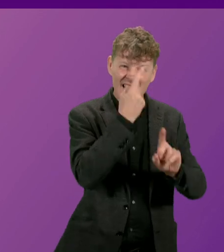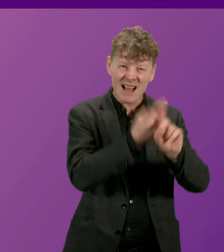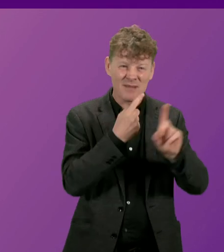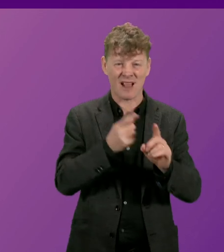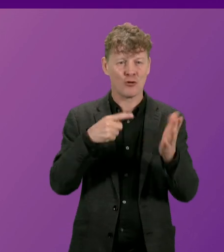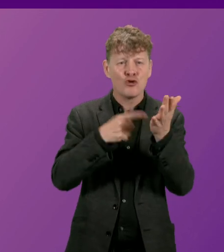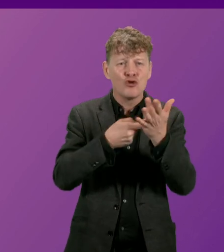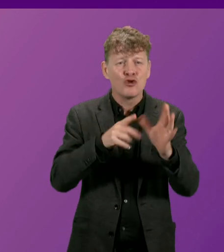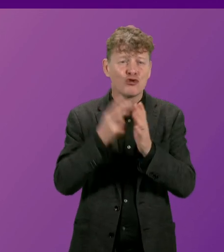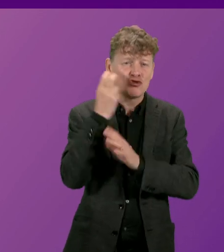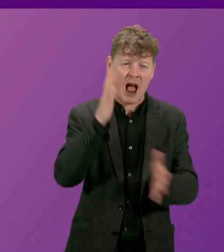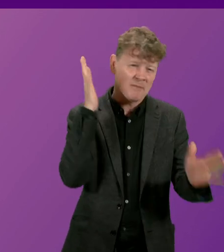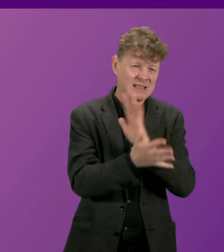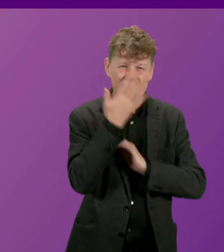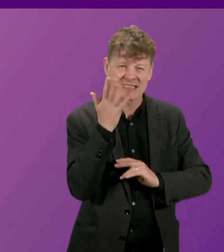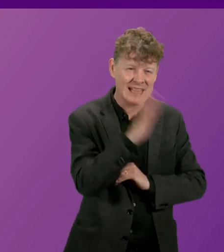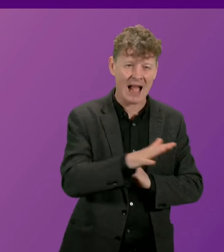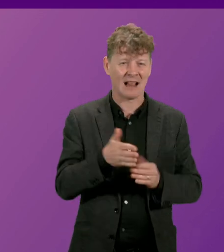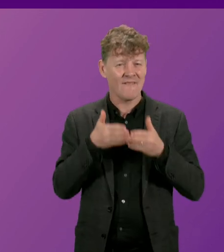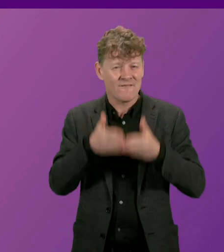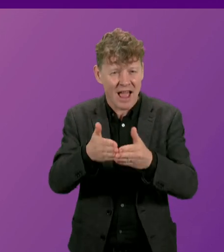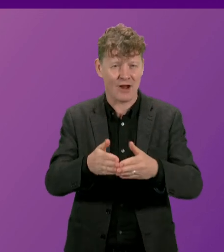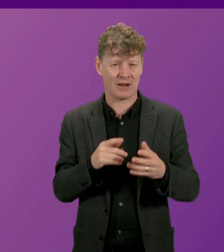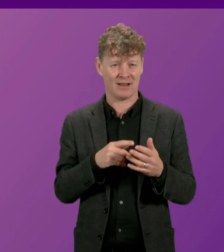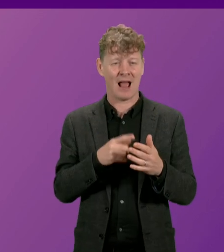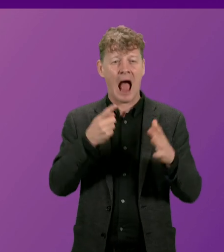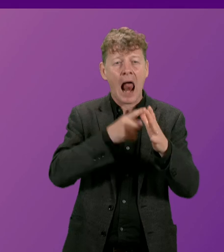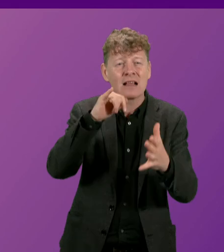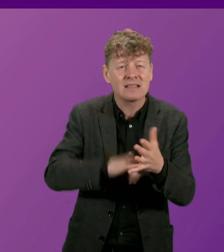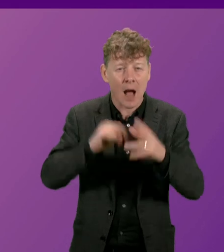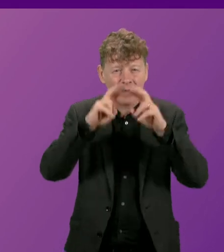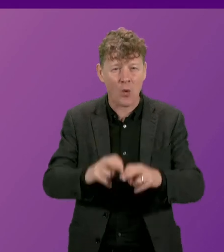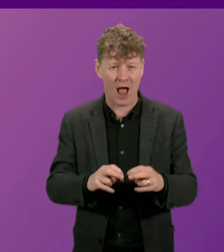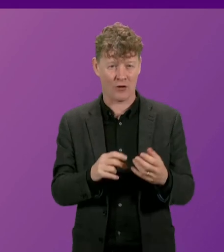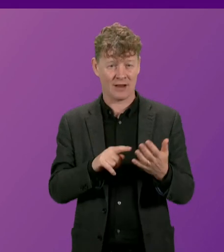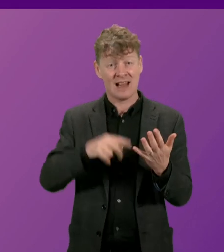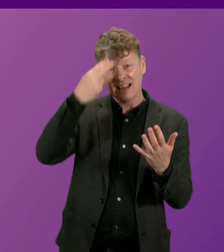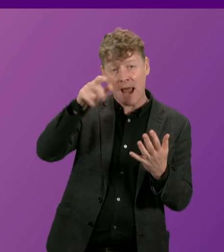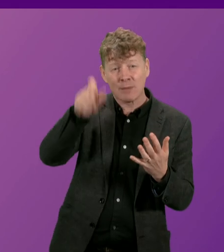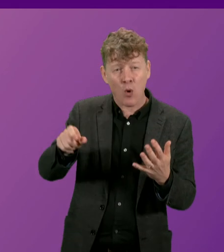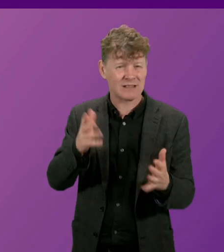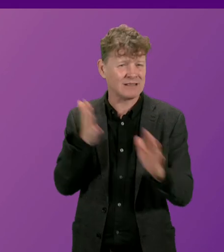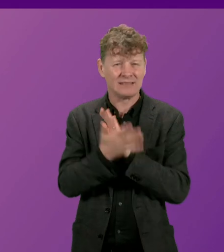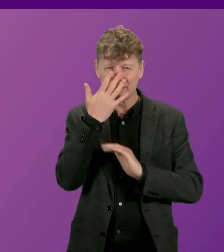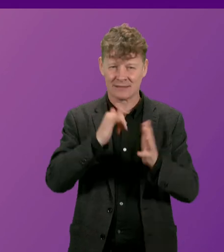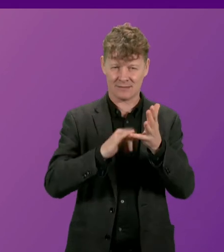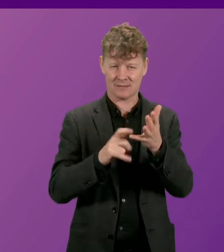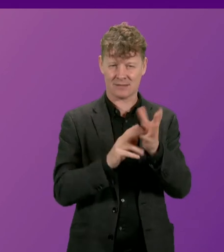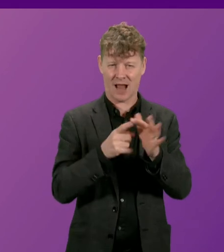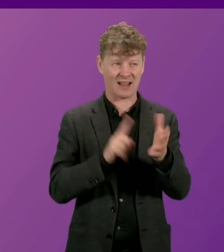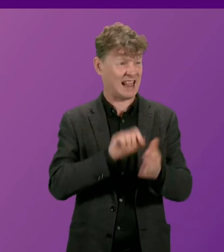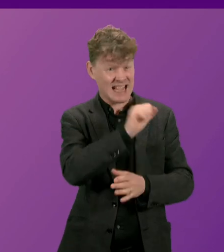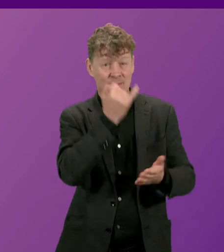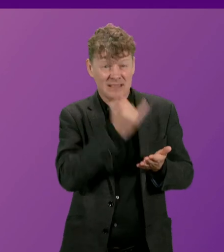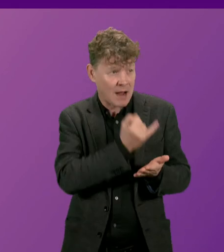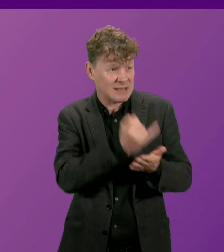tram scandal, the ferry scandal, the Salmond inquiry scandal, the named persons scandal. How much has this man's mistakes